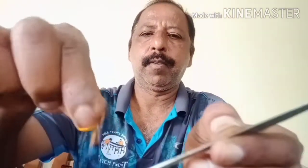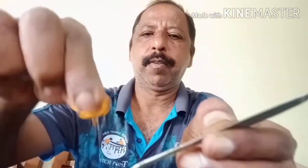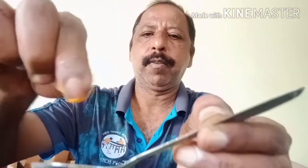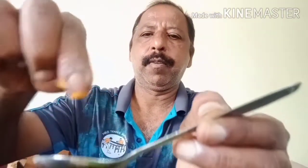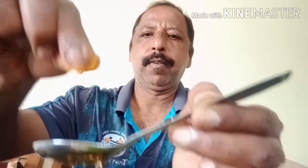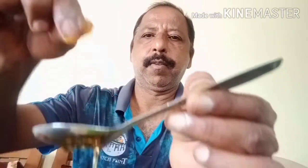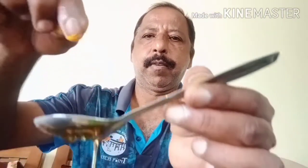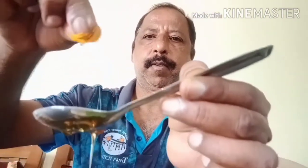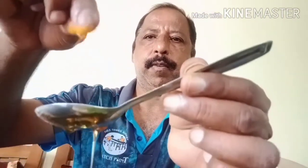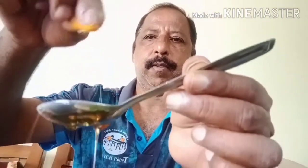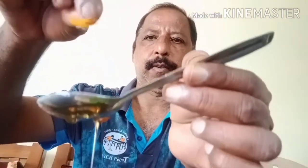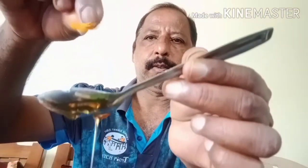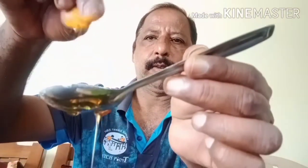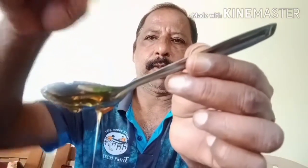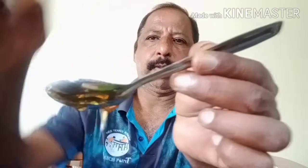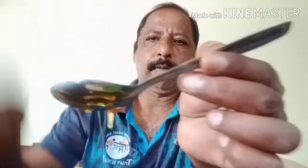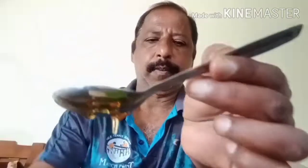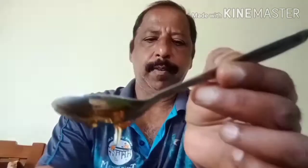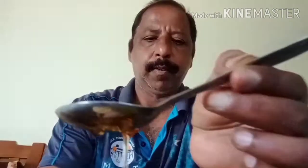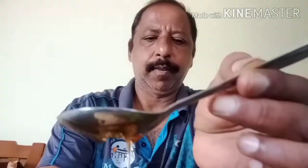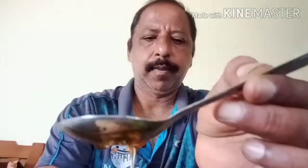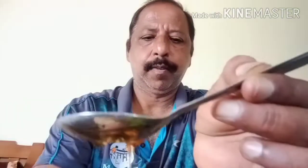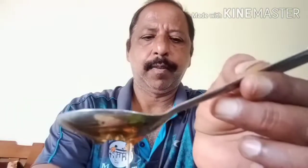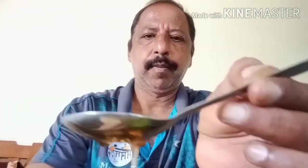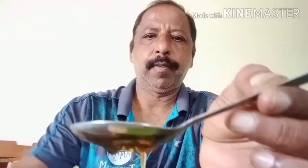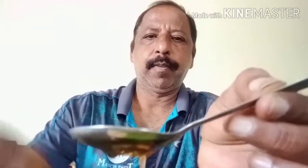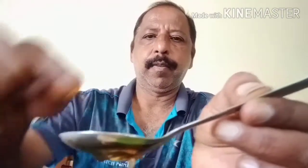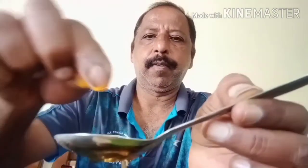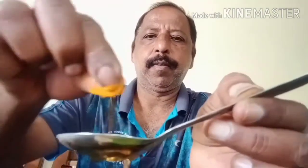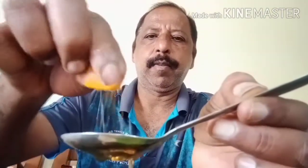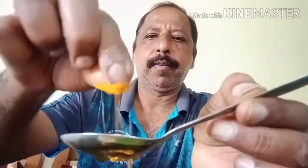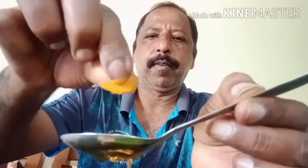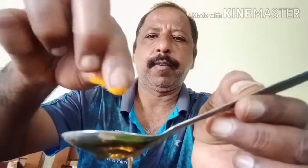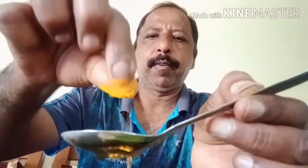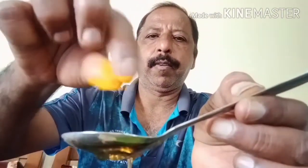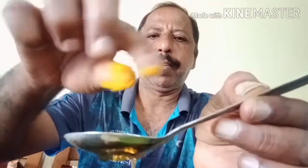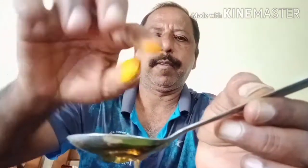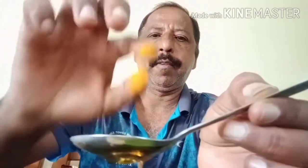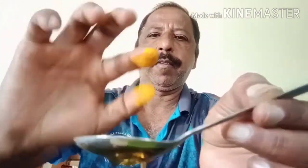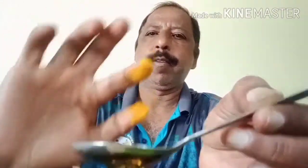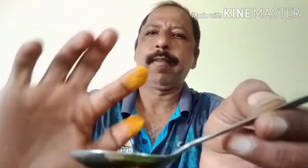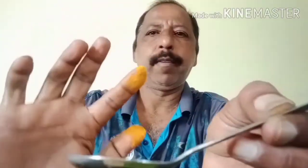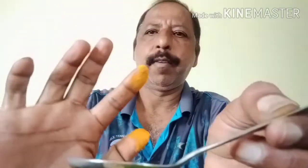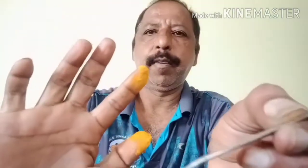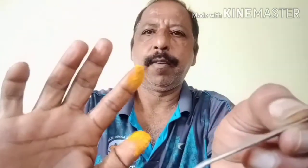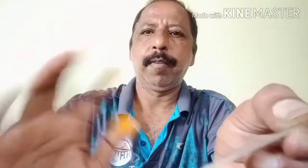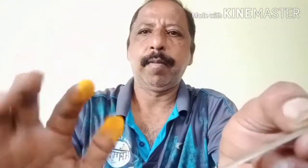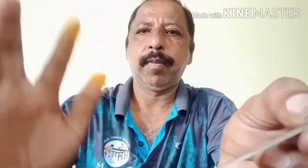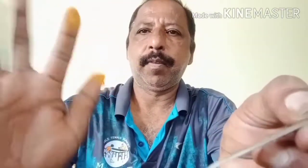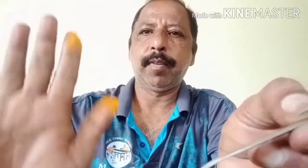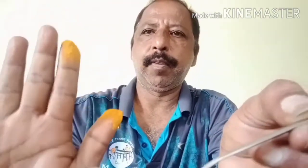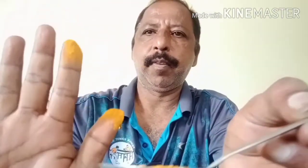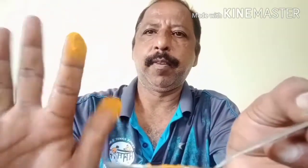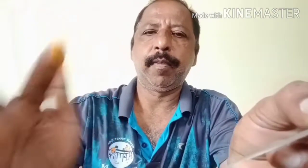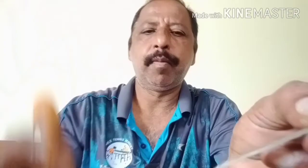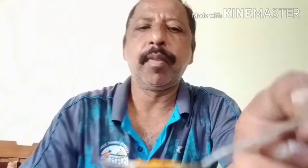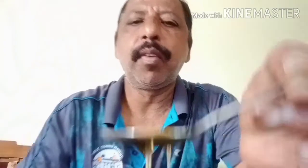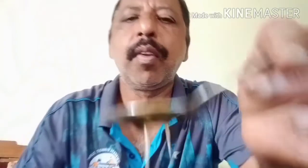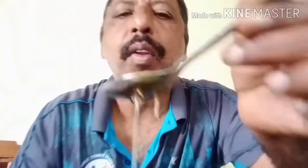schedule. said fine. And now you are exceeding your briefs. Okay, fine. I don't want to exceed my briefs, certainly not being a lawyer. But thank you very much for putting